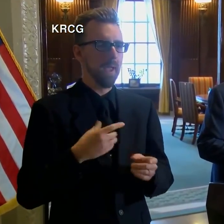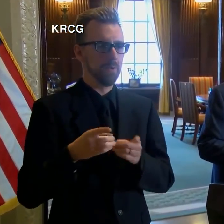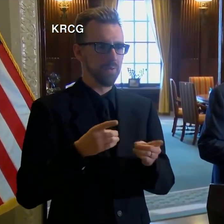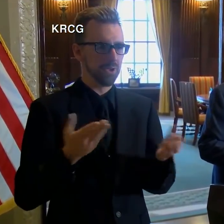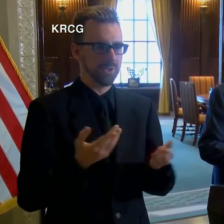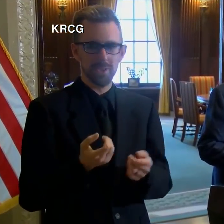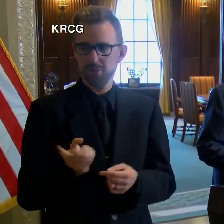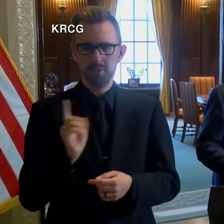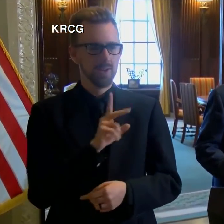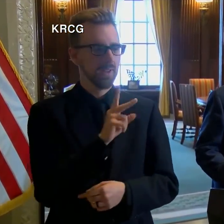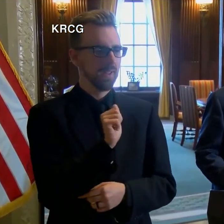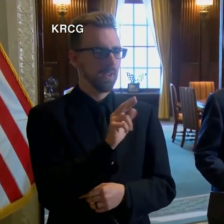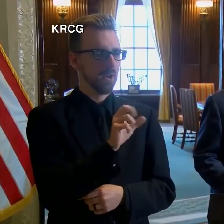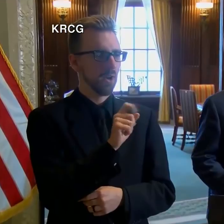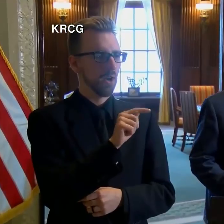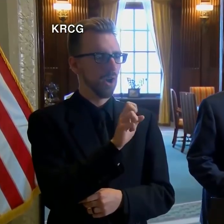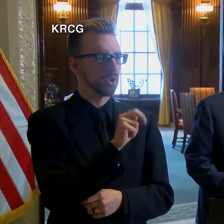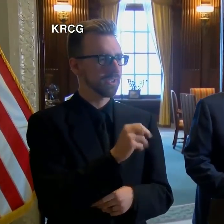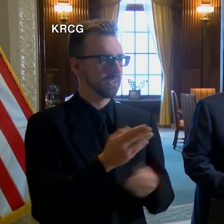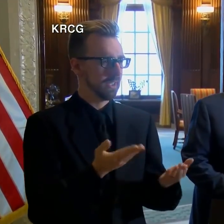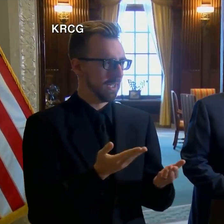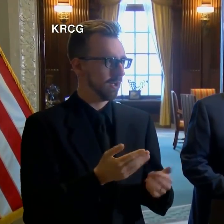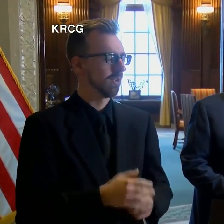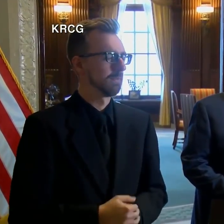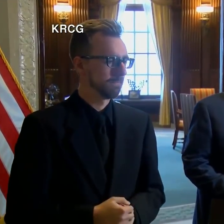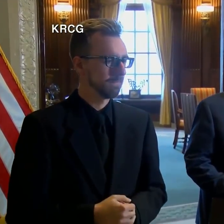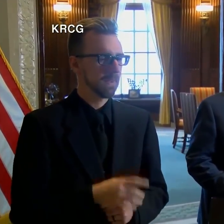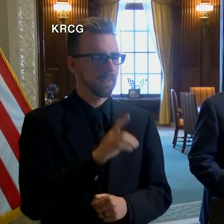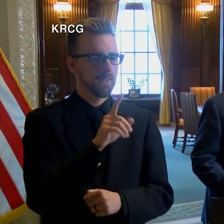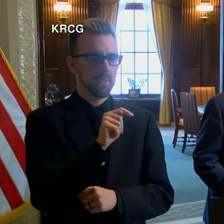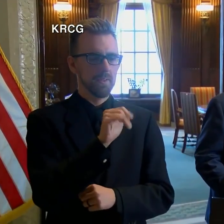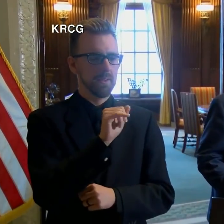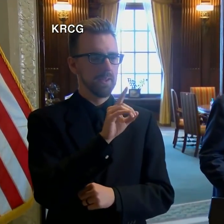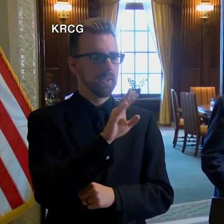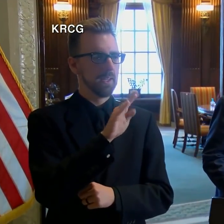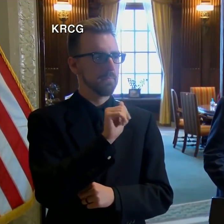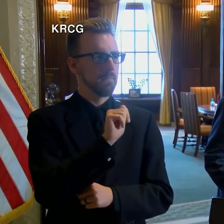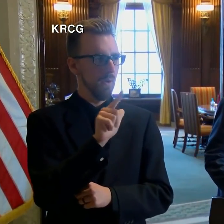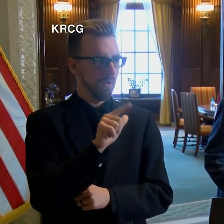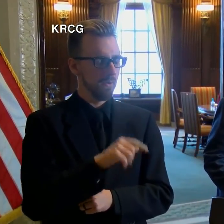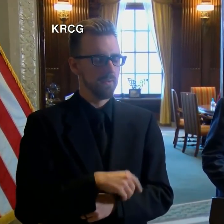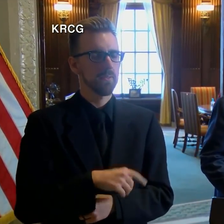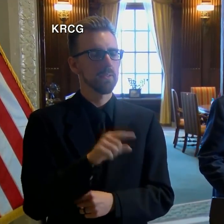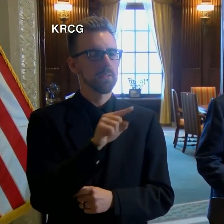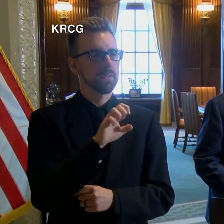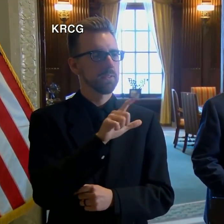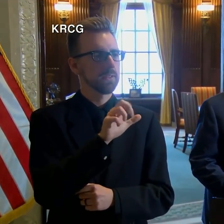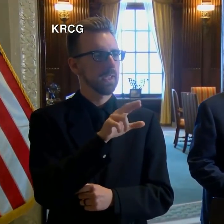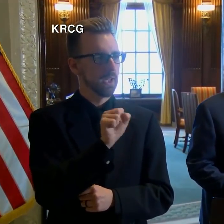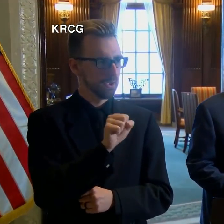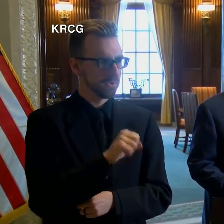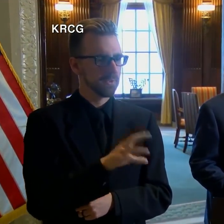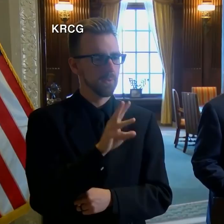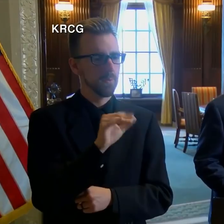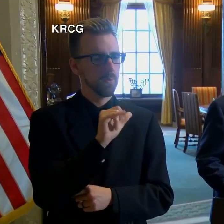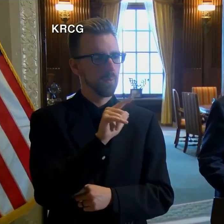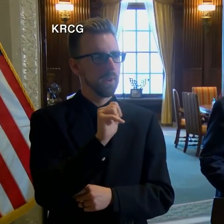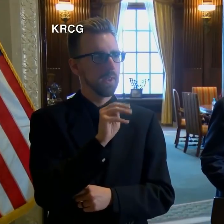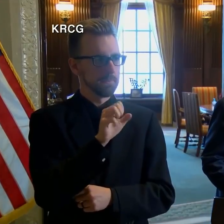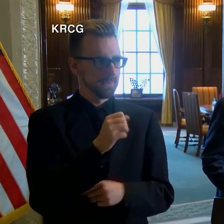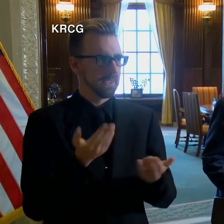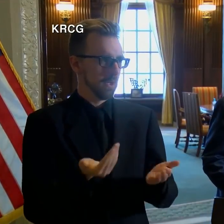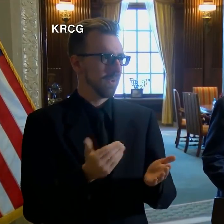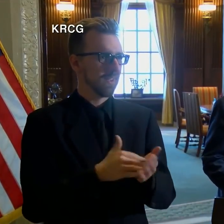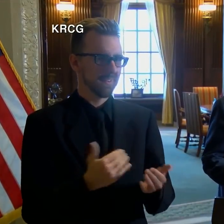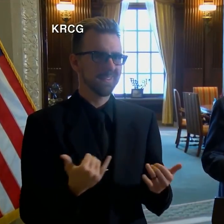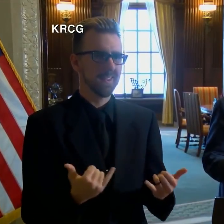are here with me today. Director Carston's here. Acting Director Tidball is here. Director Zellers is here. And Director Williams is here again today.